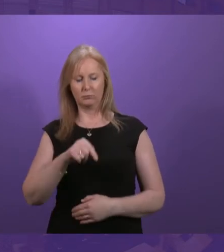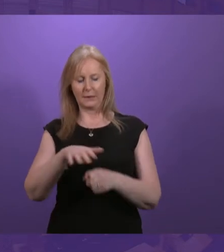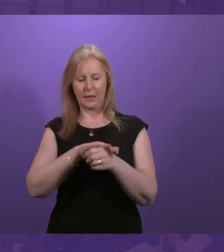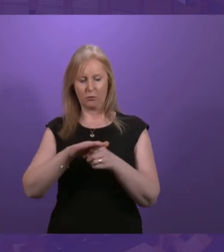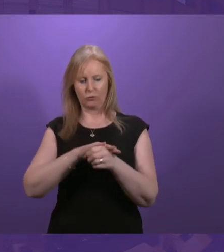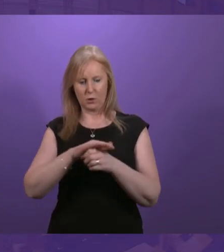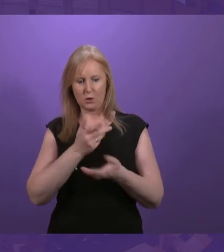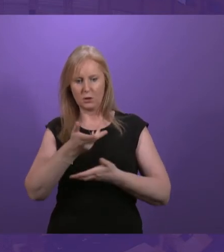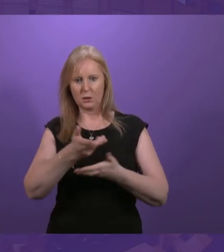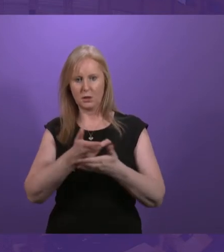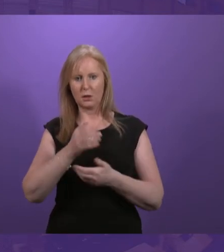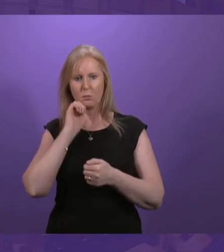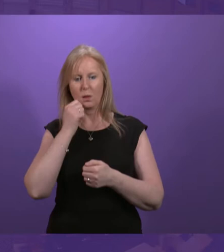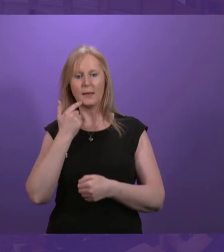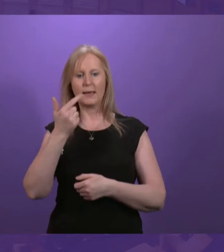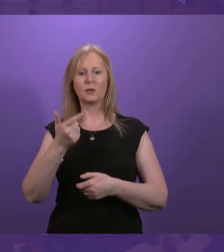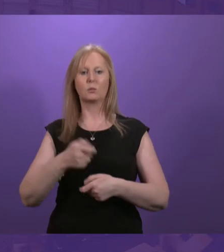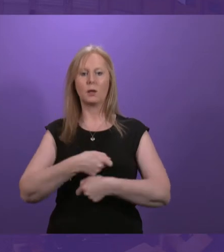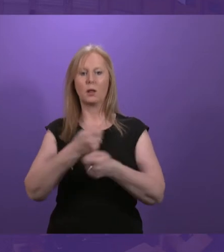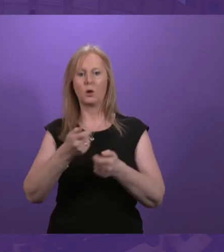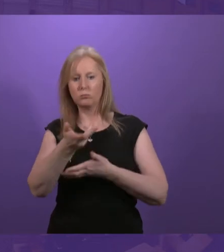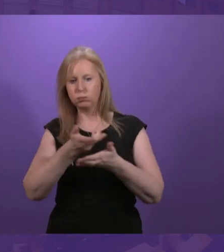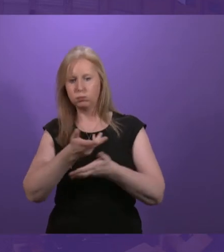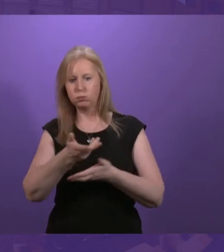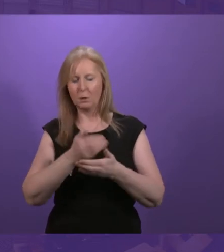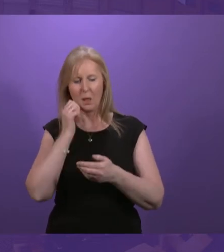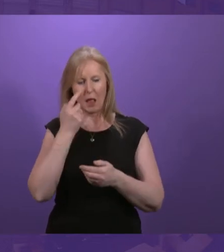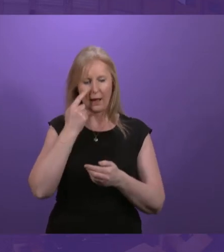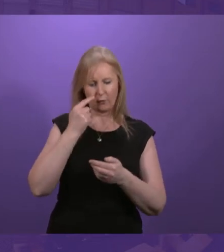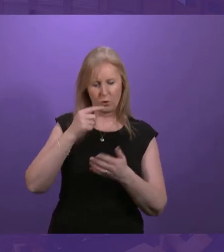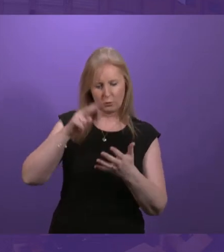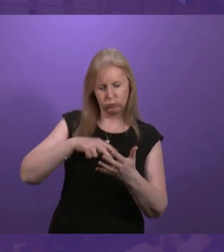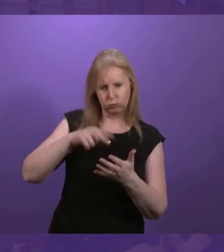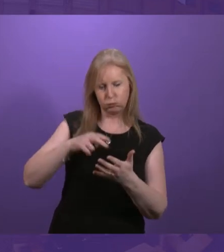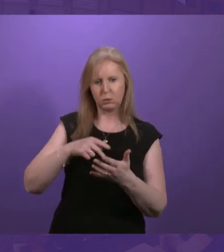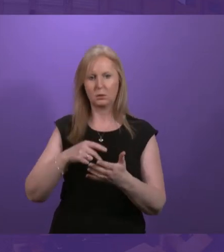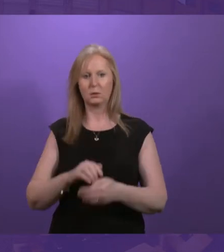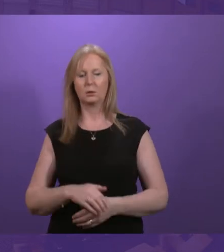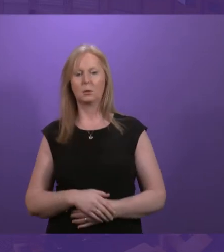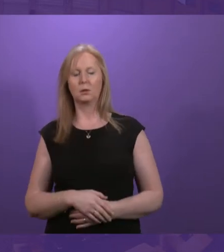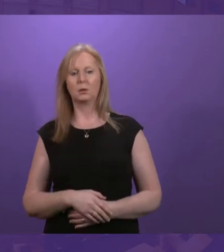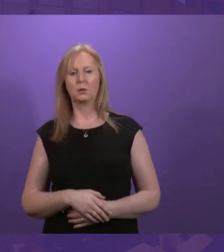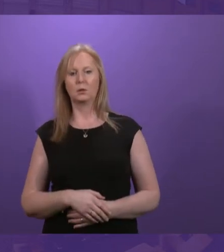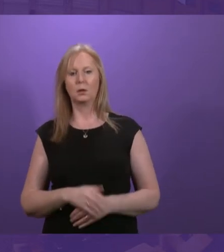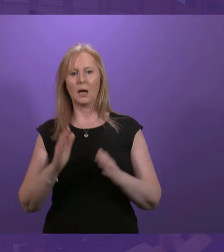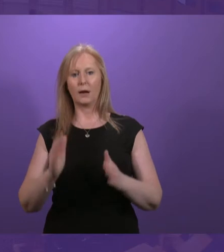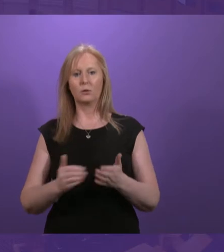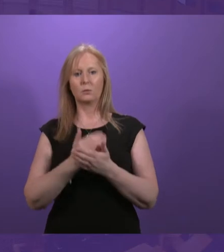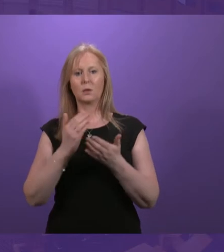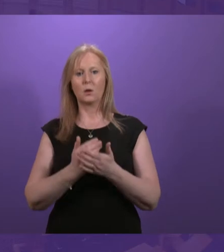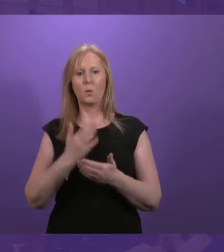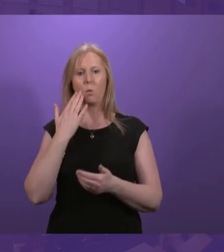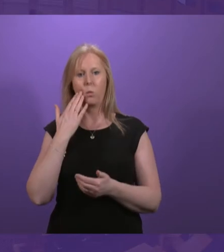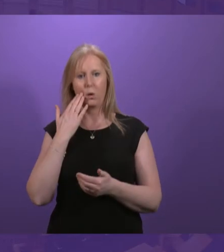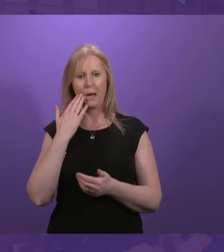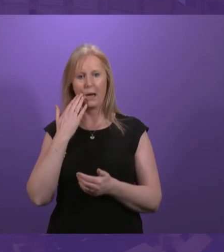which will be launched next week can look at and determine. What we need to ensure is that when we're looking